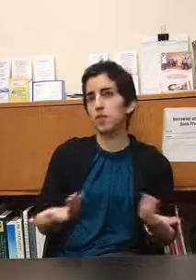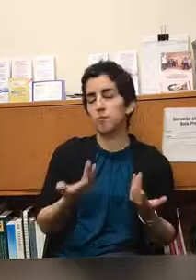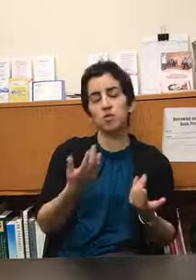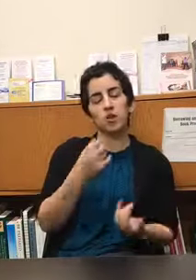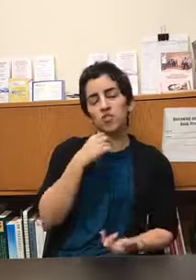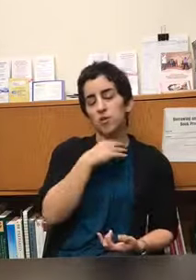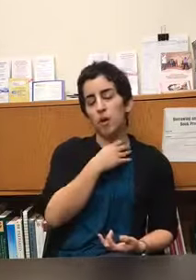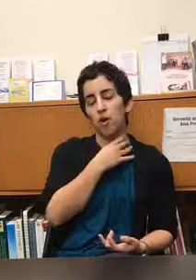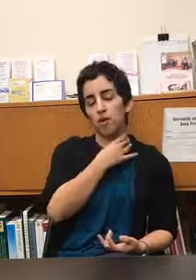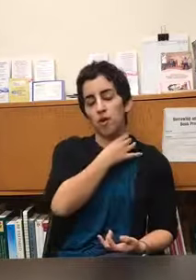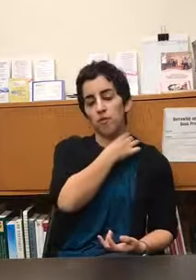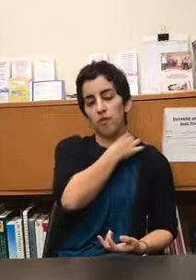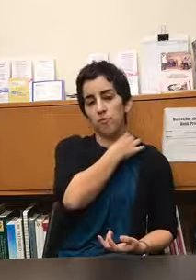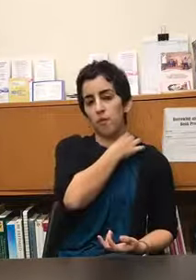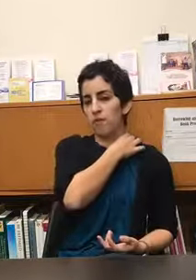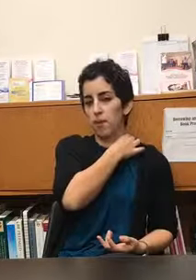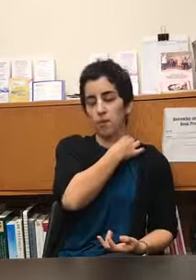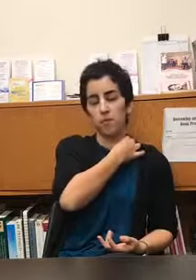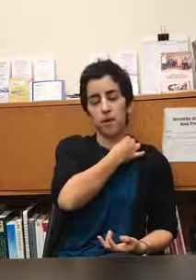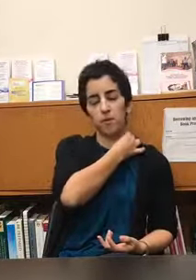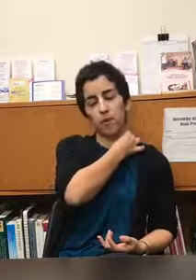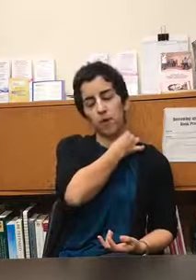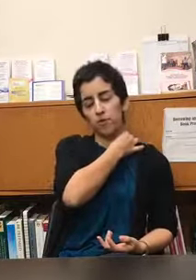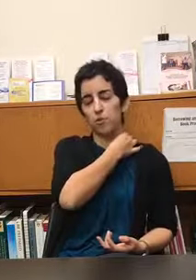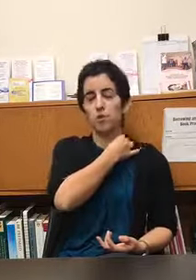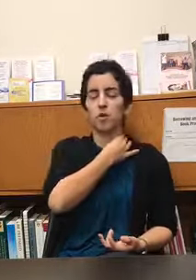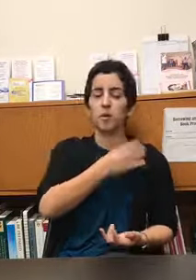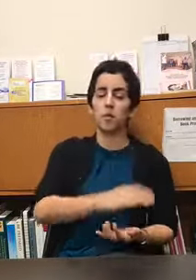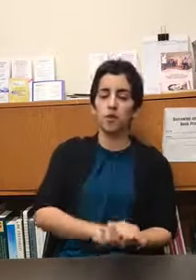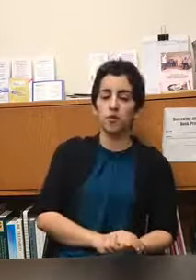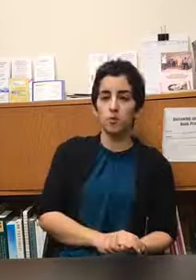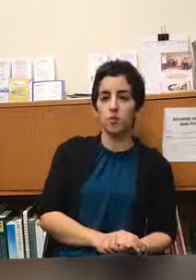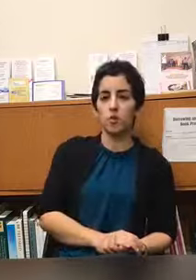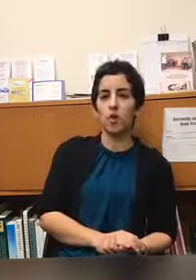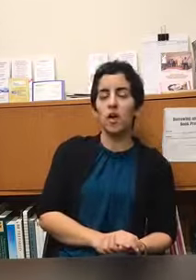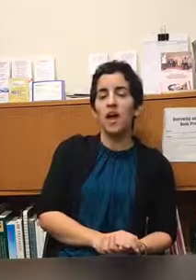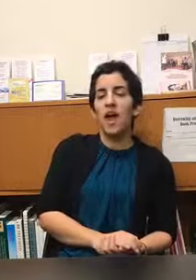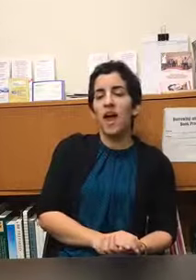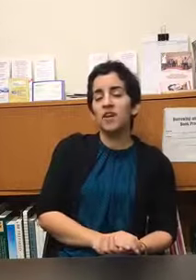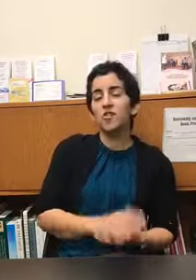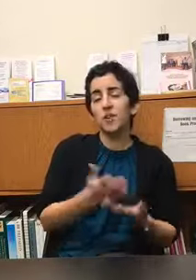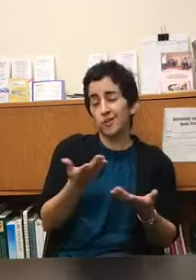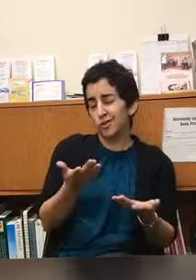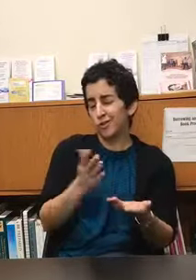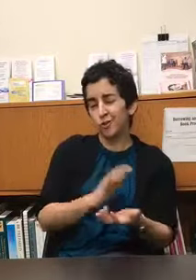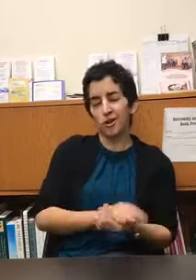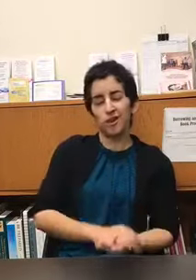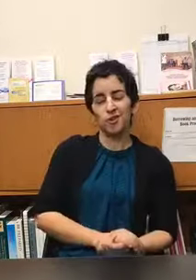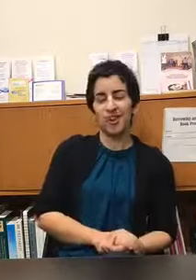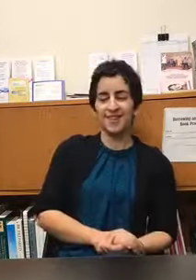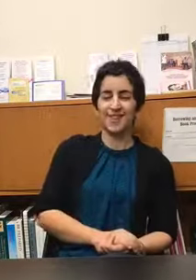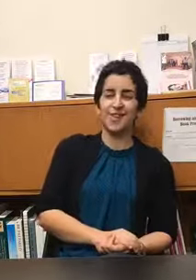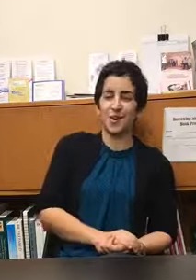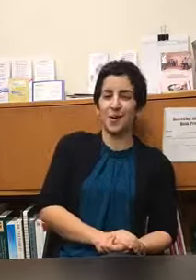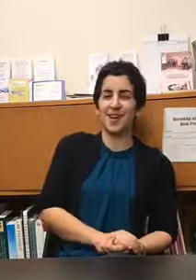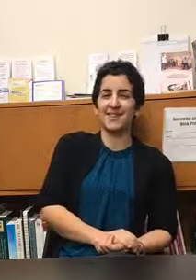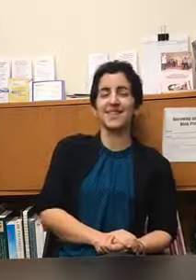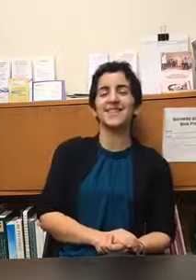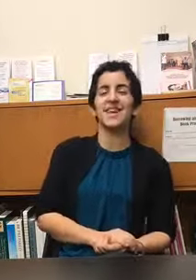music is just part of my family my parents are musical my brother is musical and so I guess the short-ish answer to your question is that